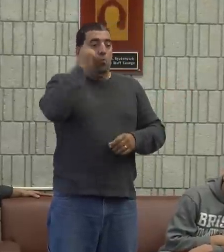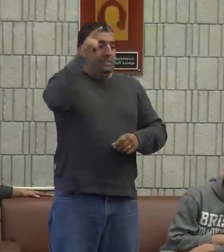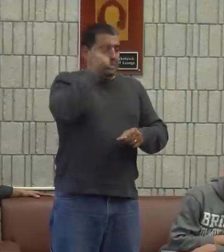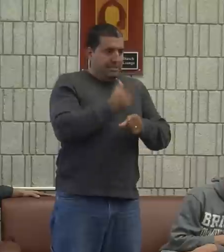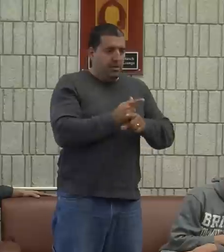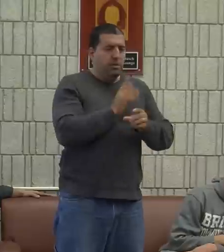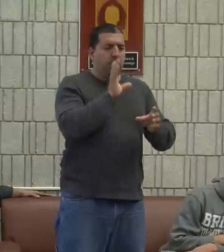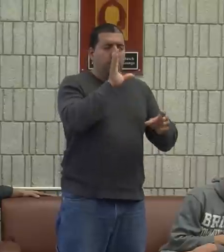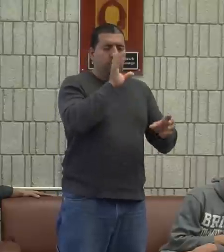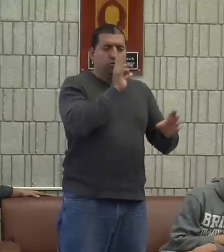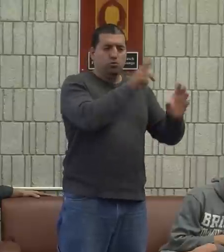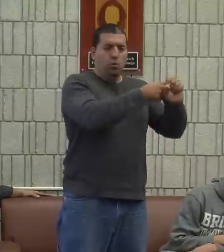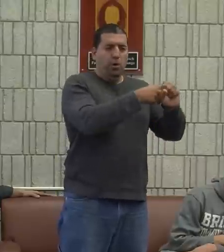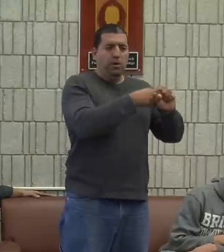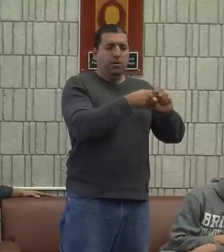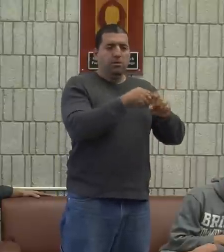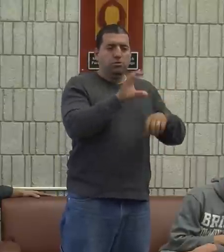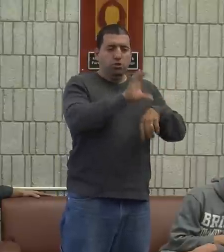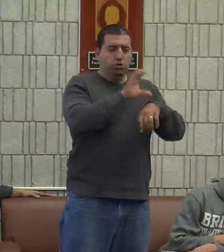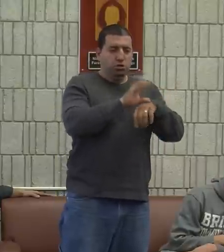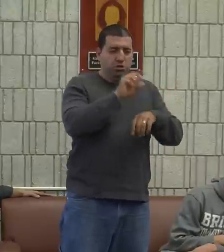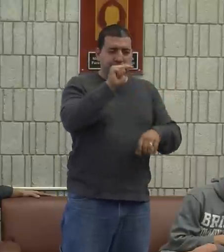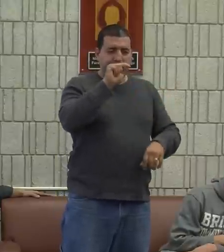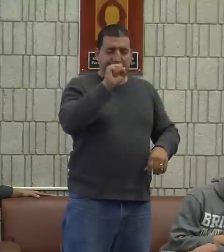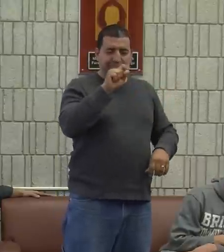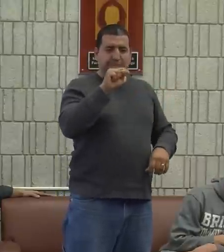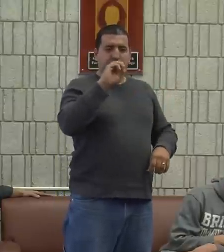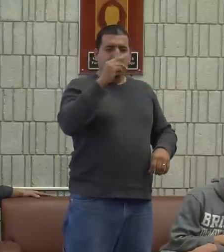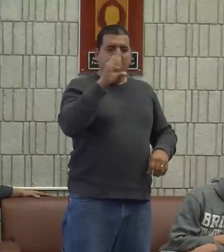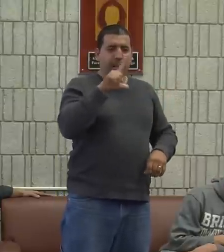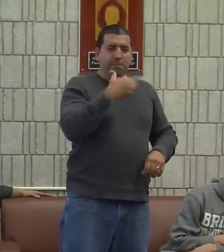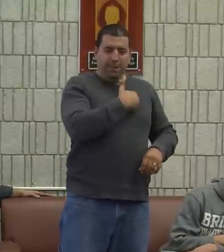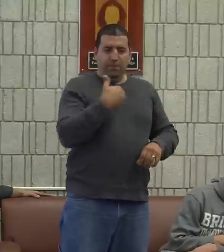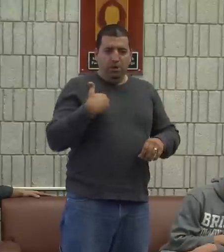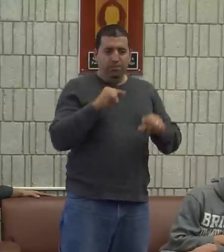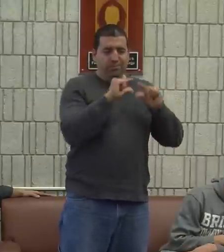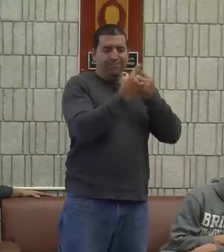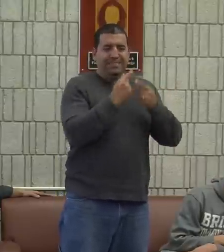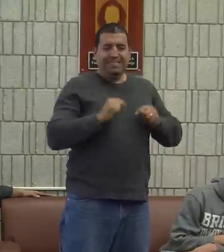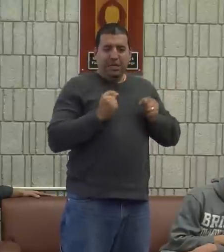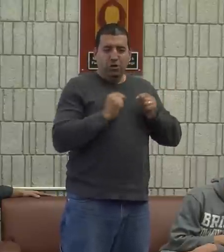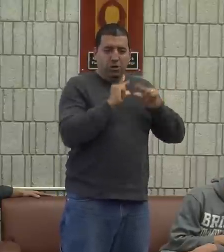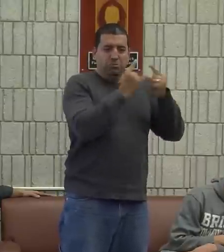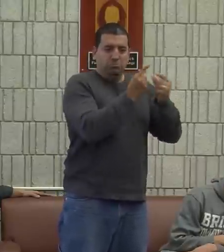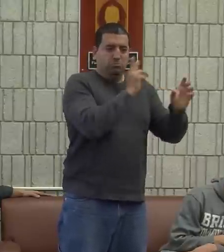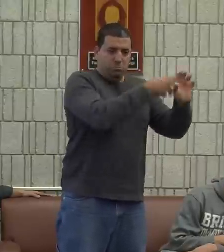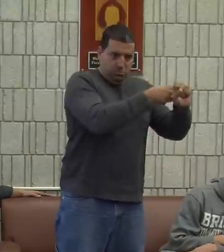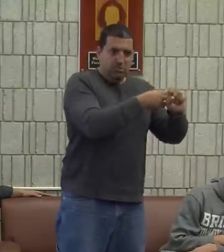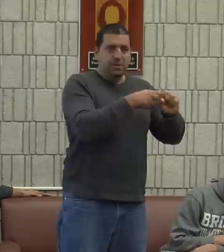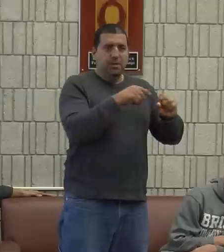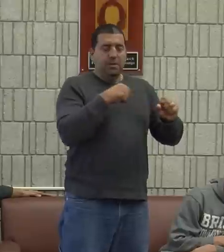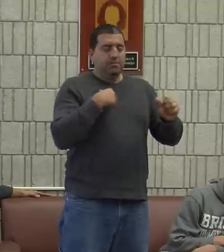I was alone and my older sister joined this church group. was a youth group.